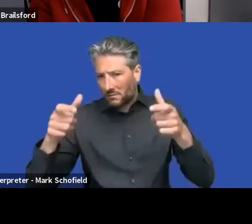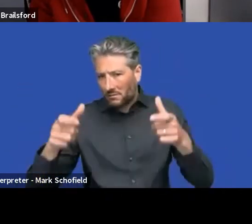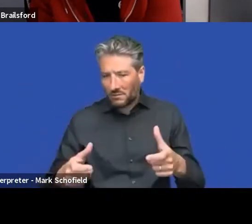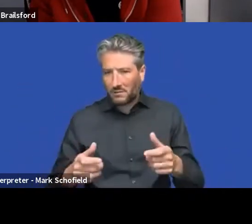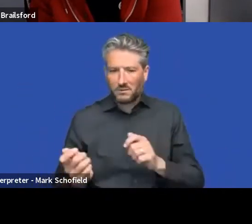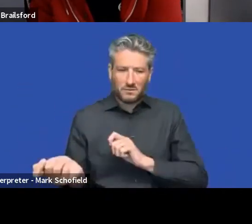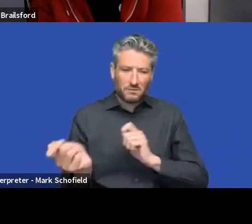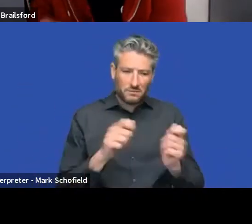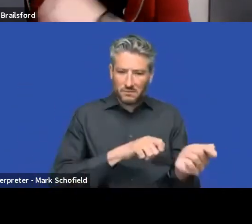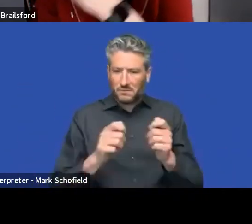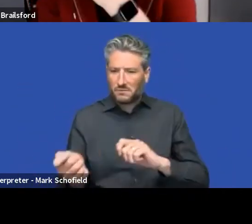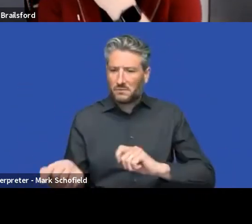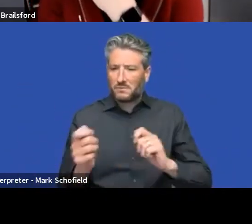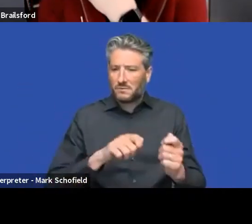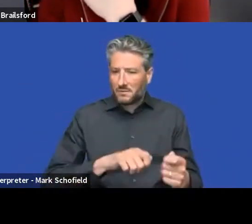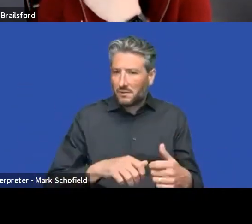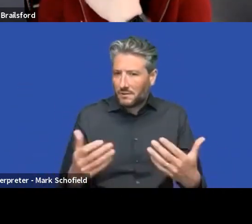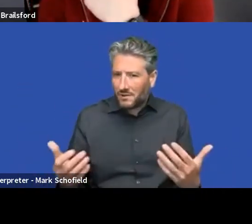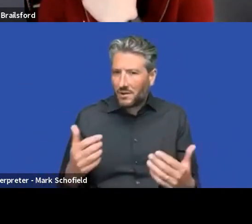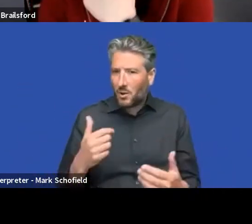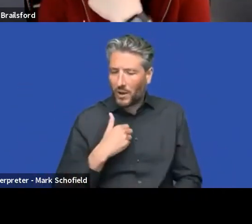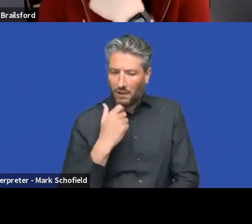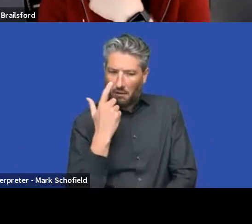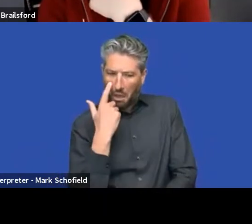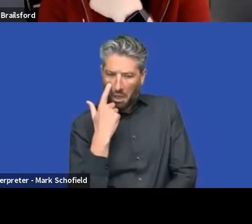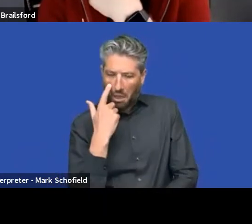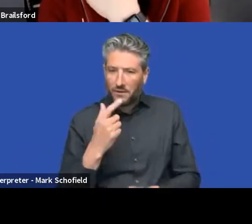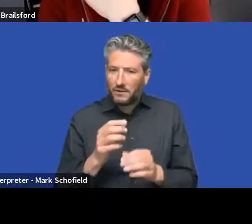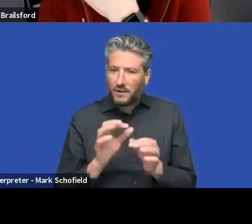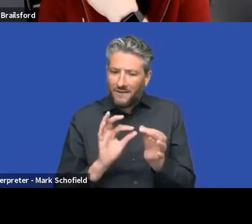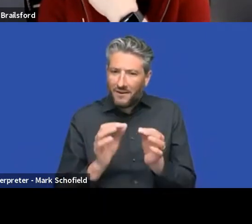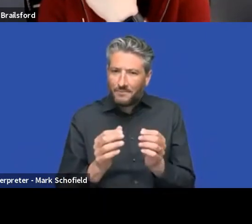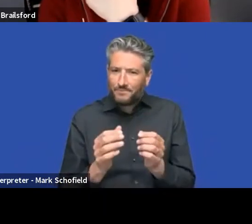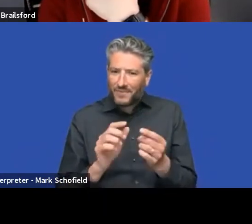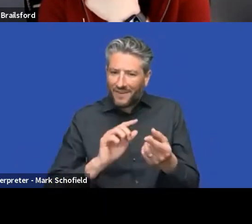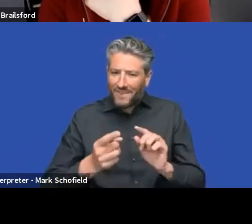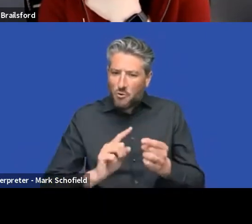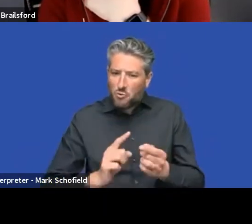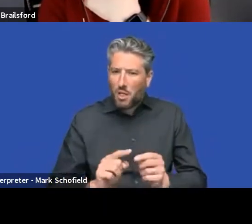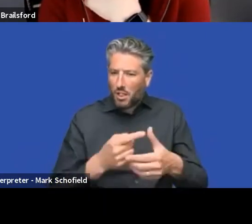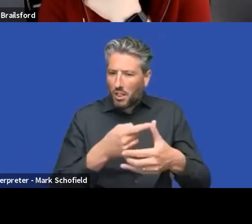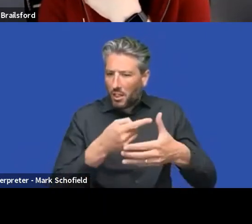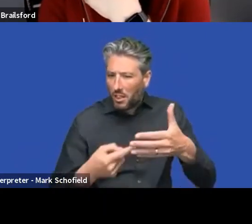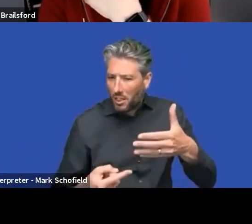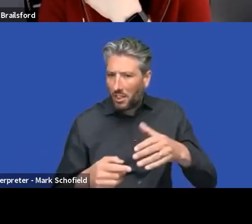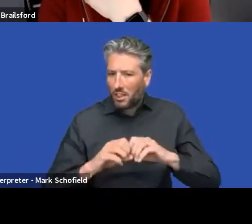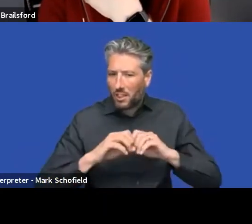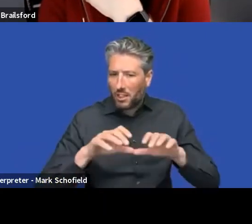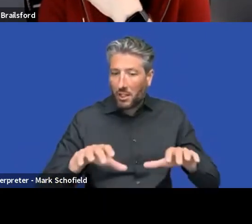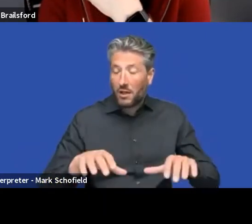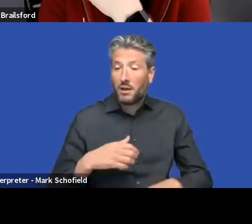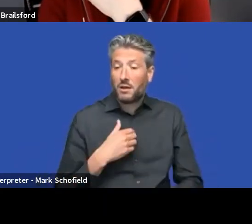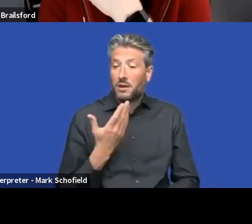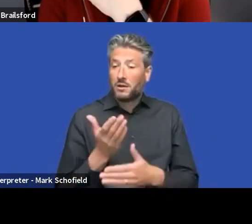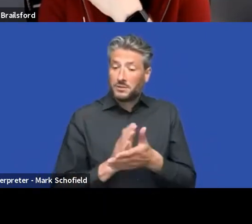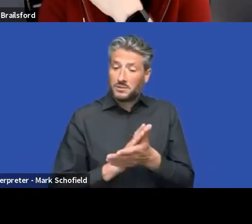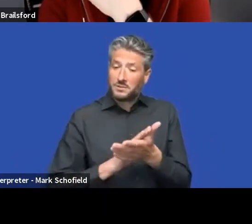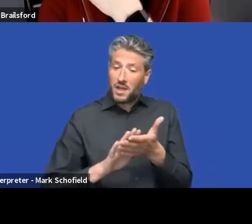used all the variables everywhere. But I mean, it's pretty nice that we now also have that flexibility for